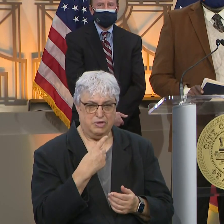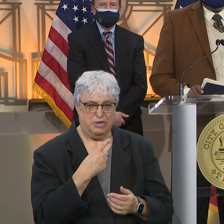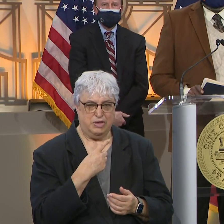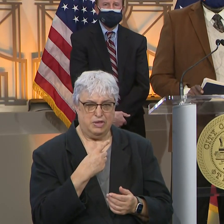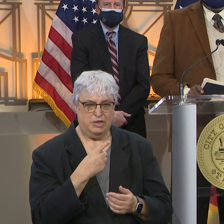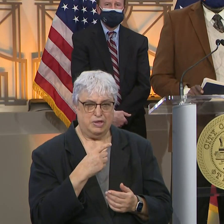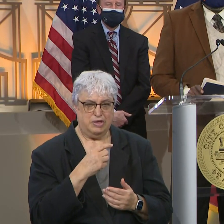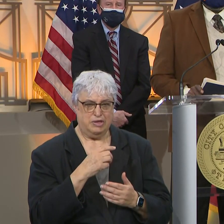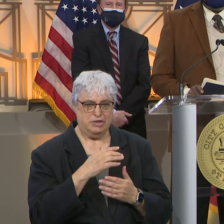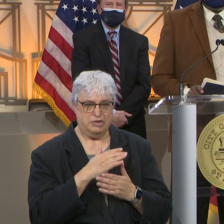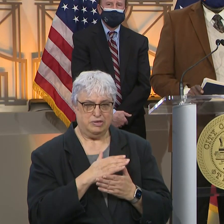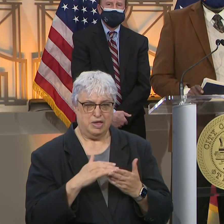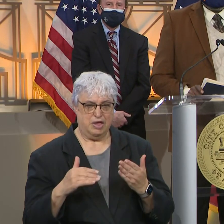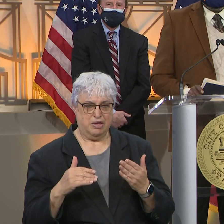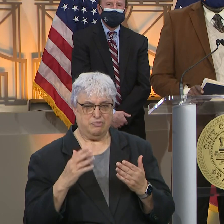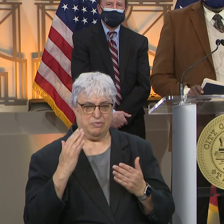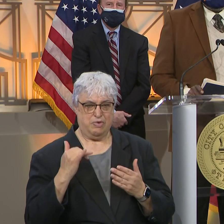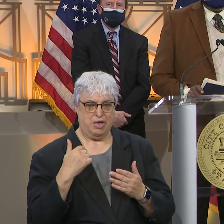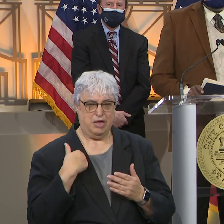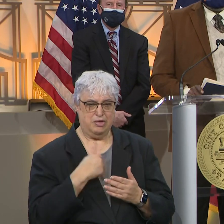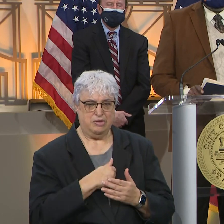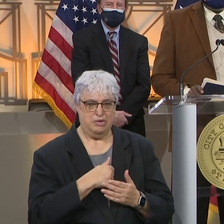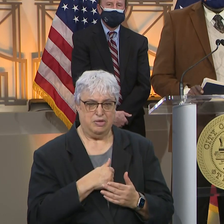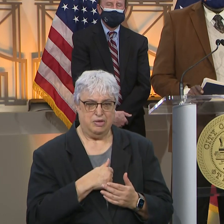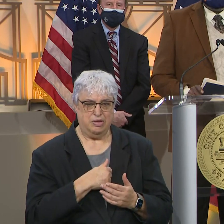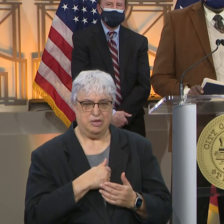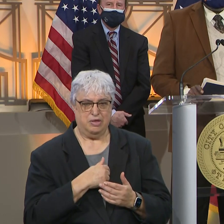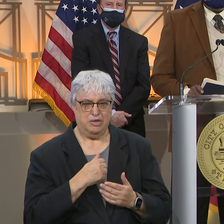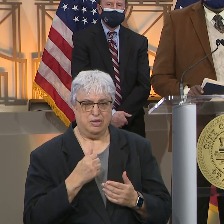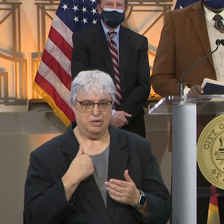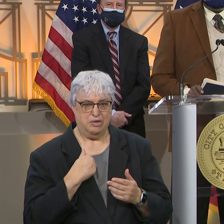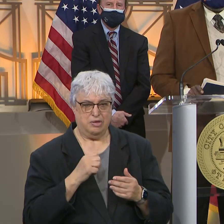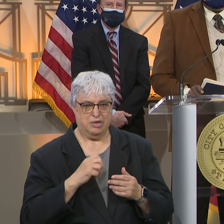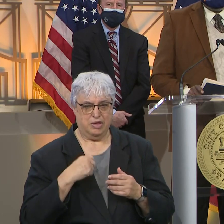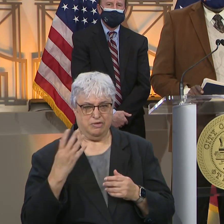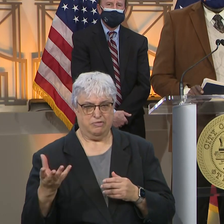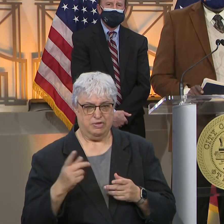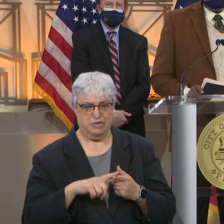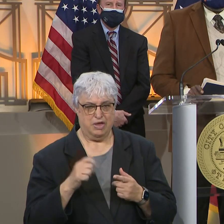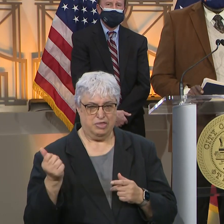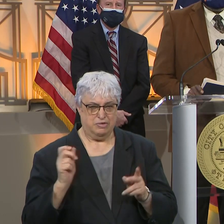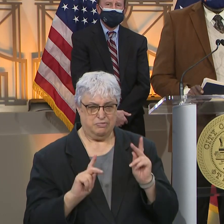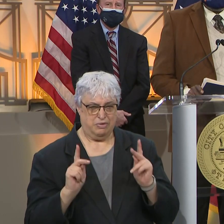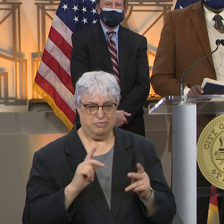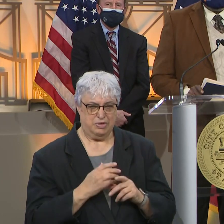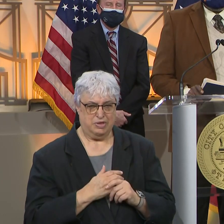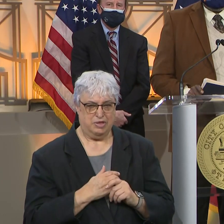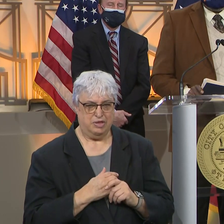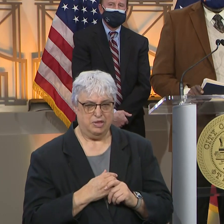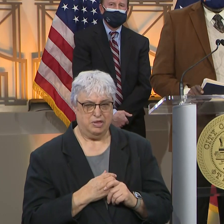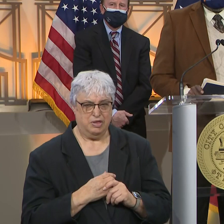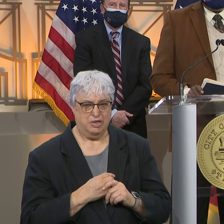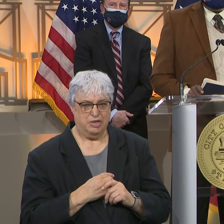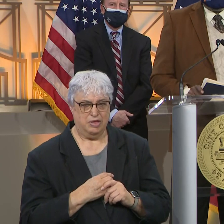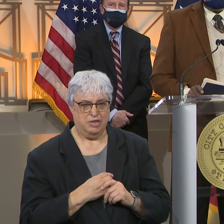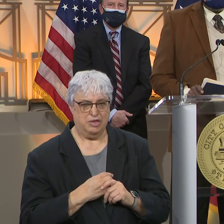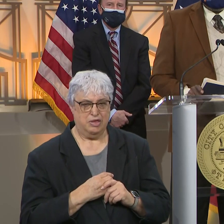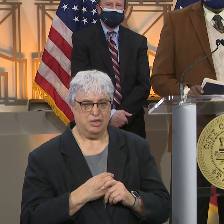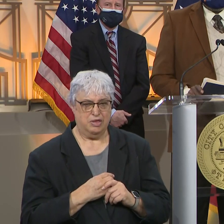that sum and why we have that outlet for that sum going to where it's going. And the follow up